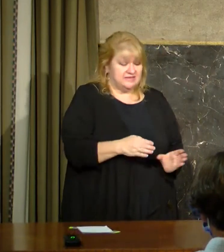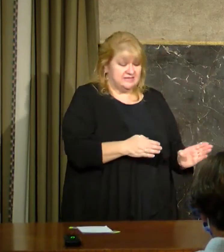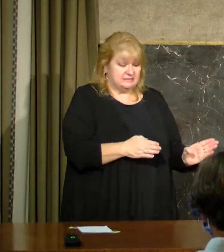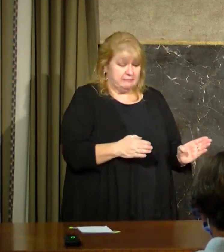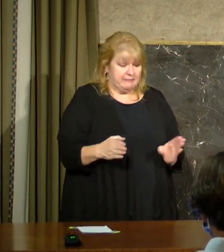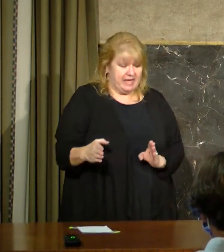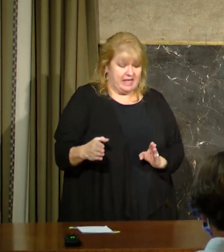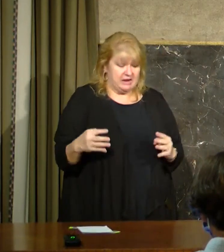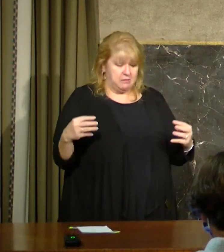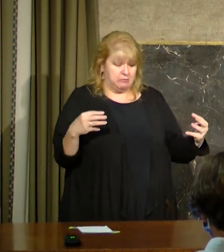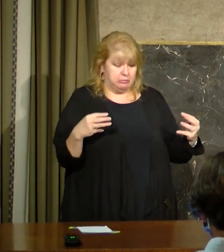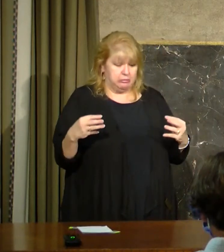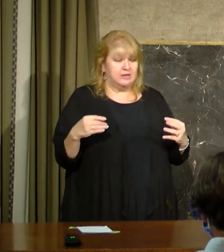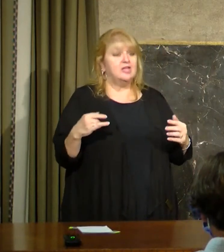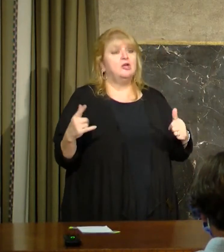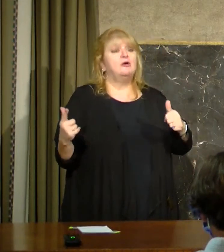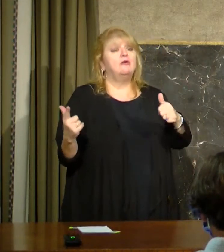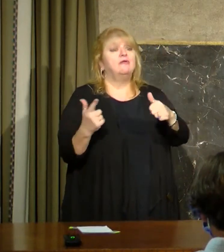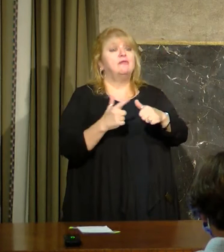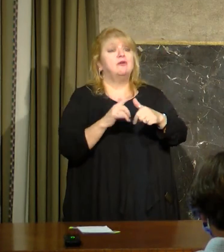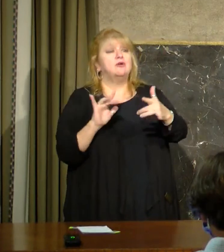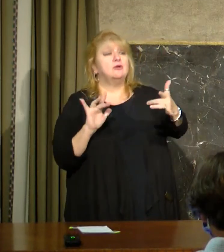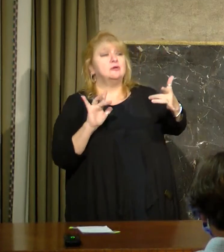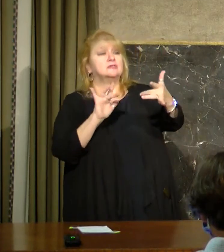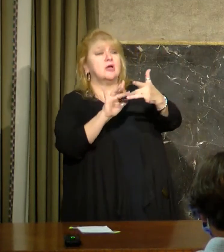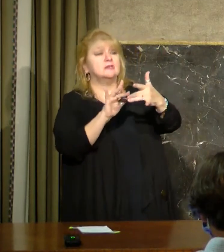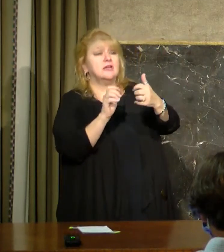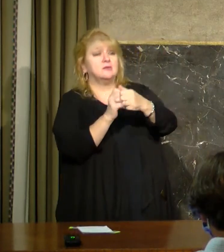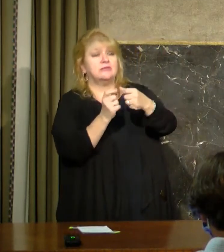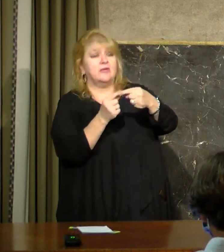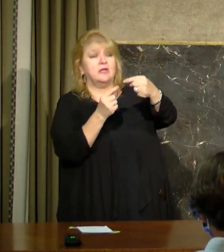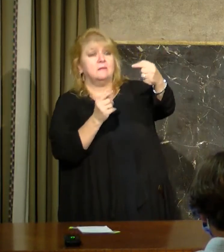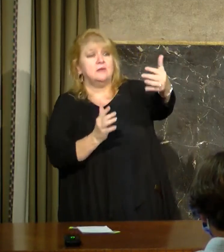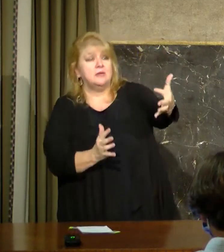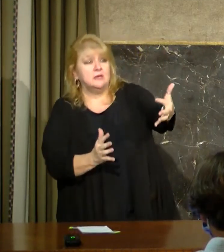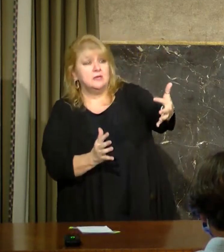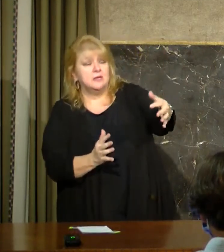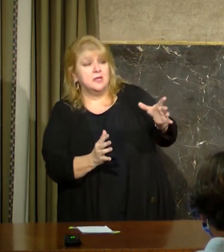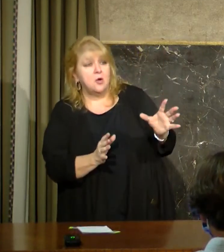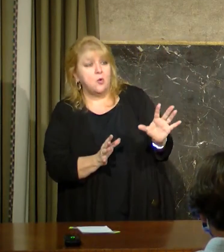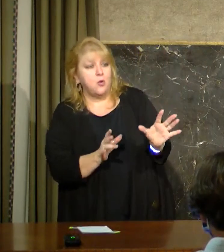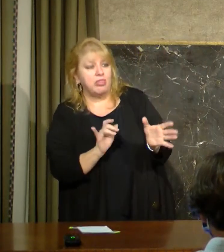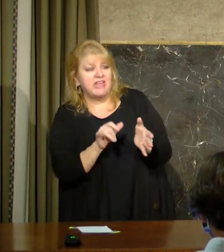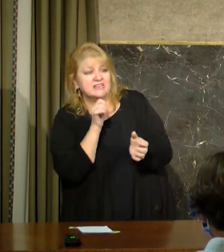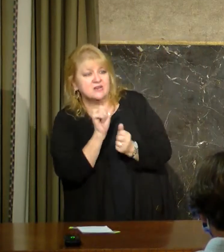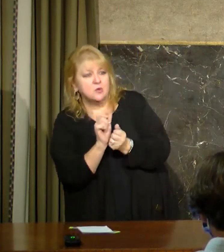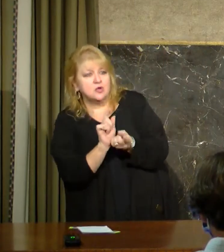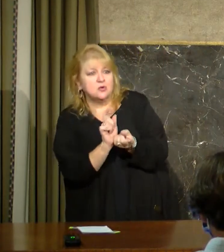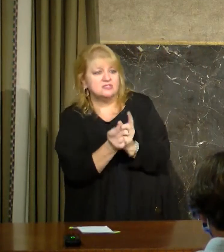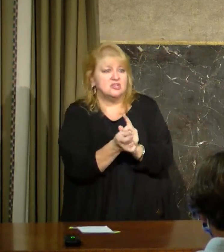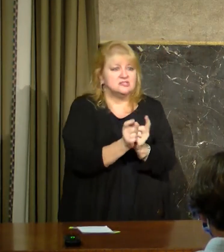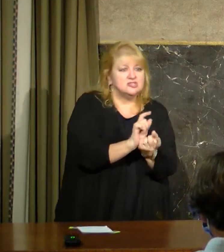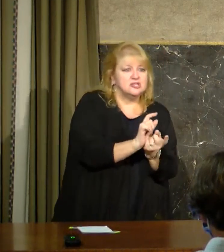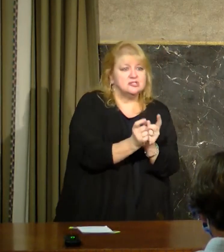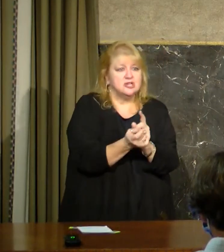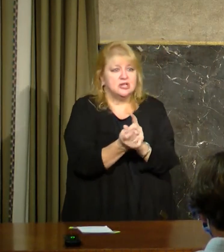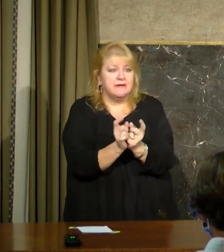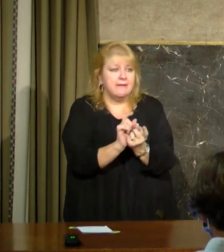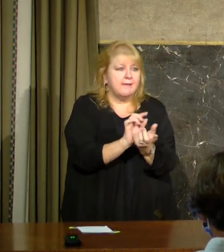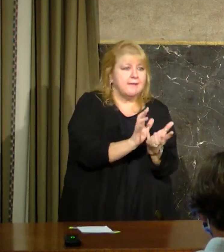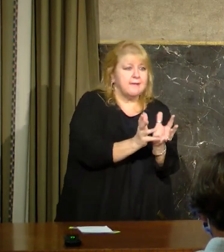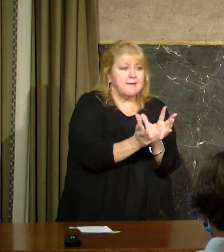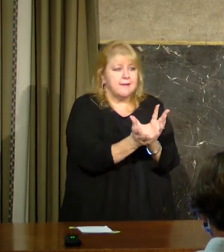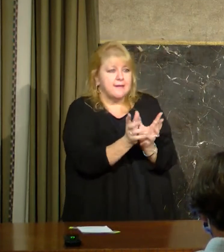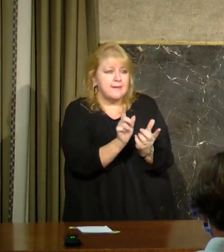first contact with the enemy because as soon as that happens, you are making adjustments. But the plan is absolutely essential to